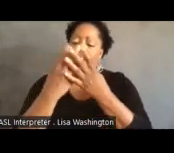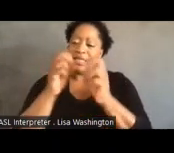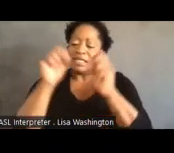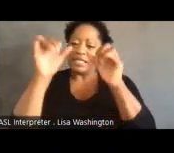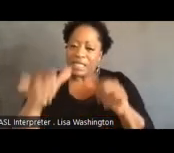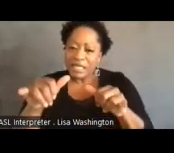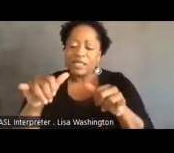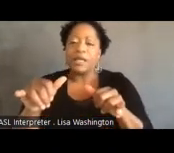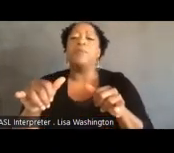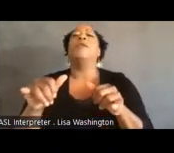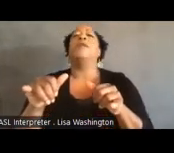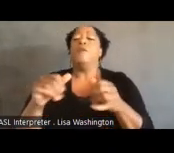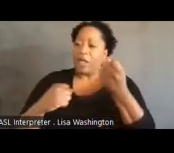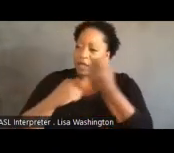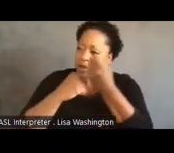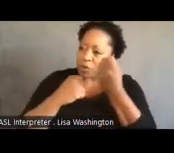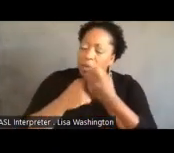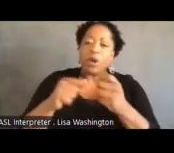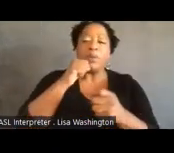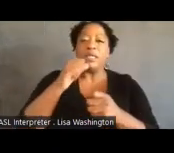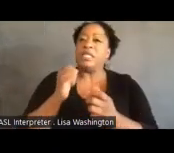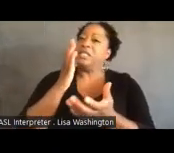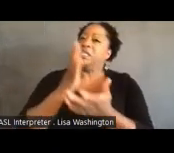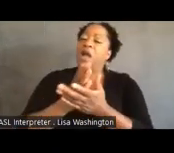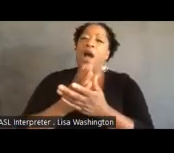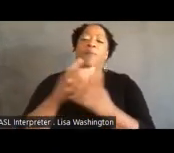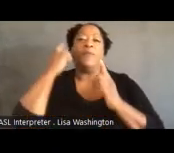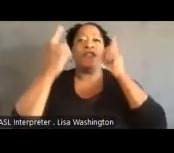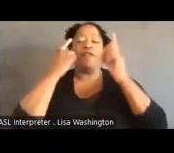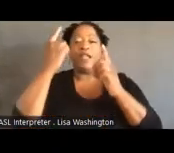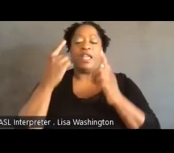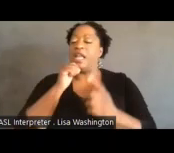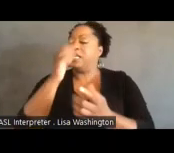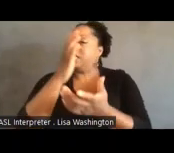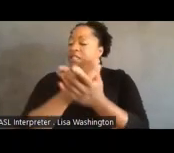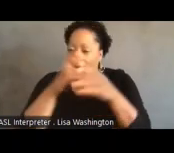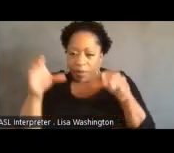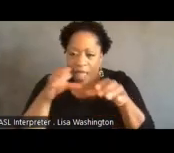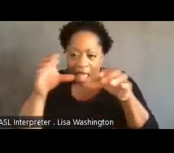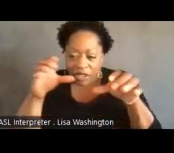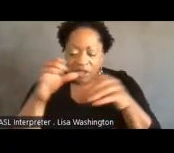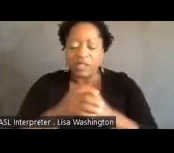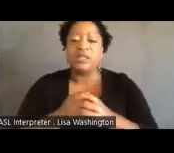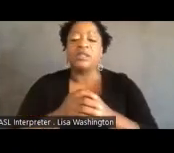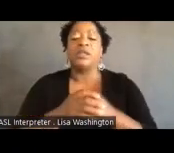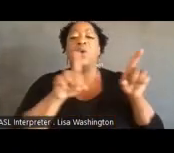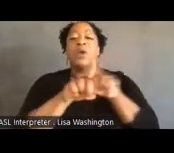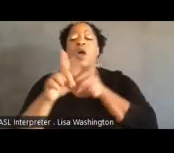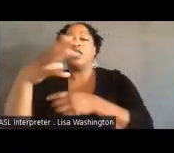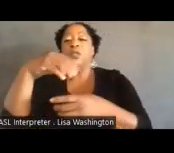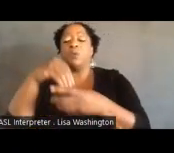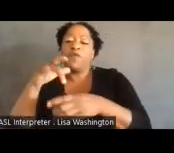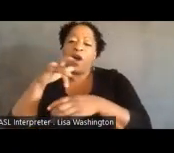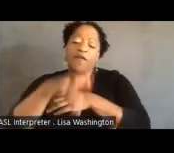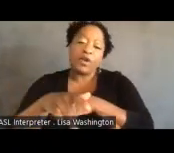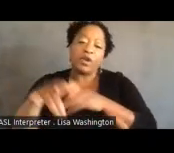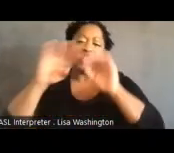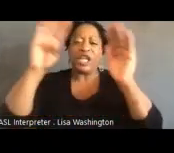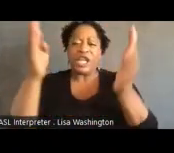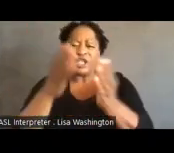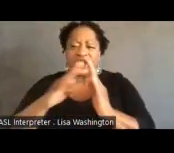obstruct abolitionist thinking and action. We also got involved early on in shaping